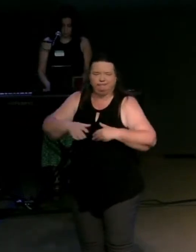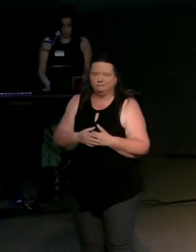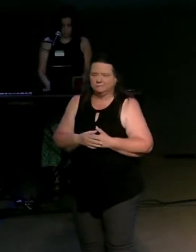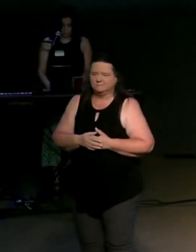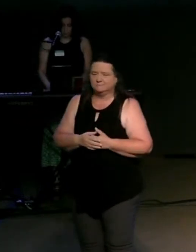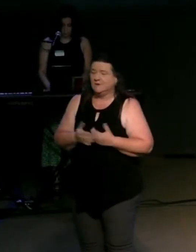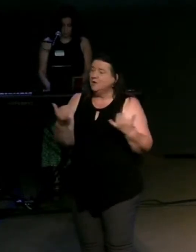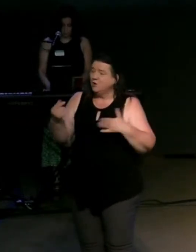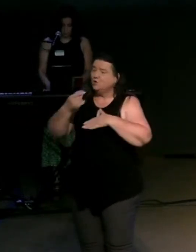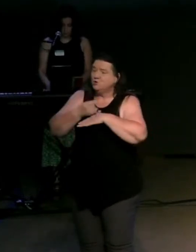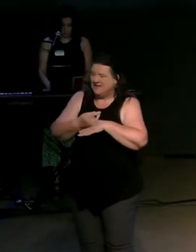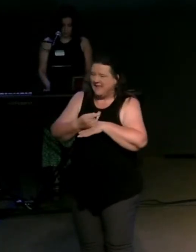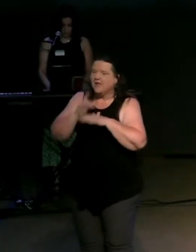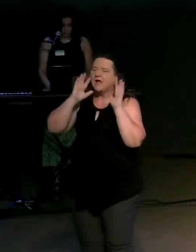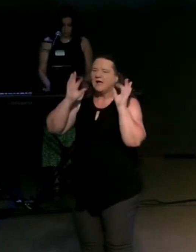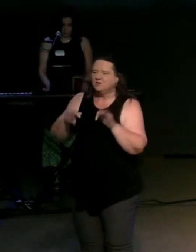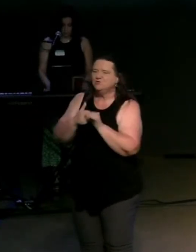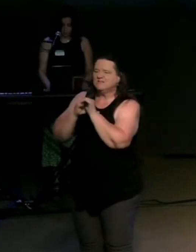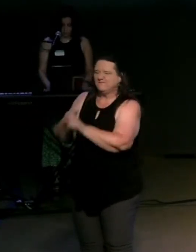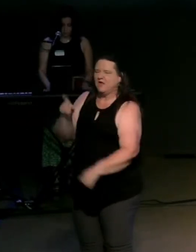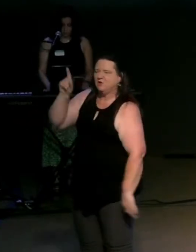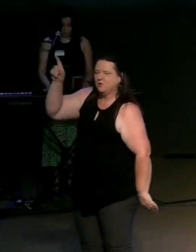today i choose to follow you